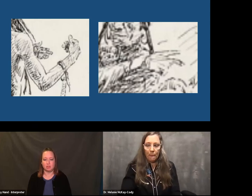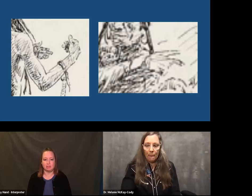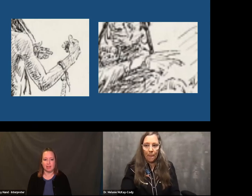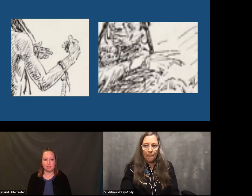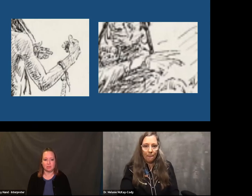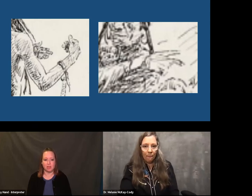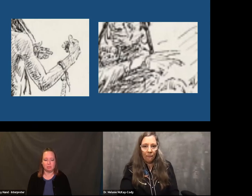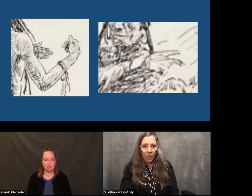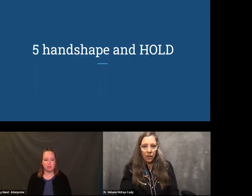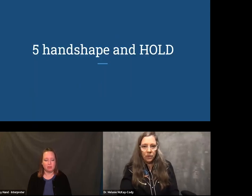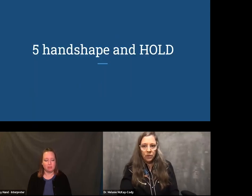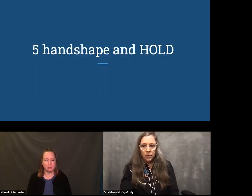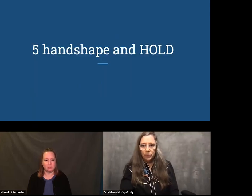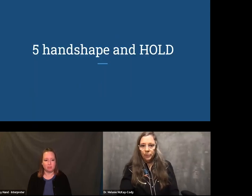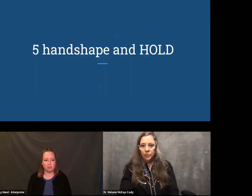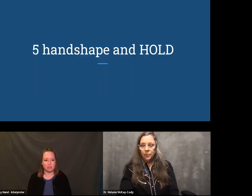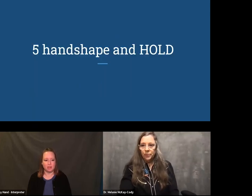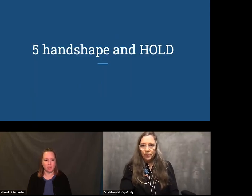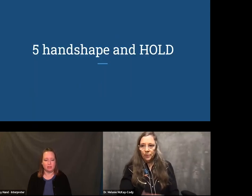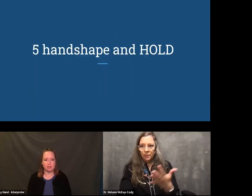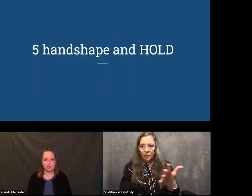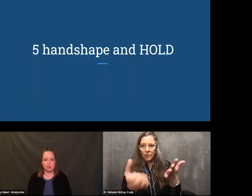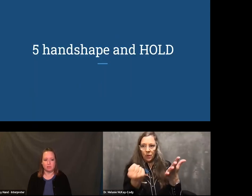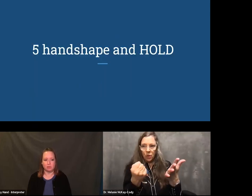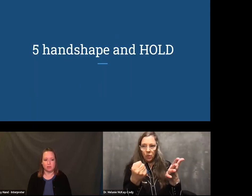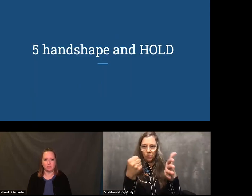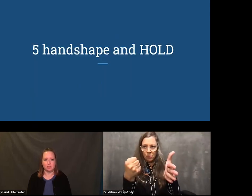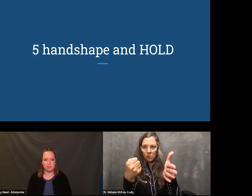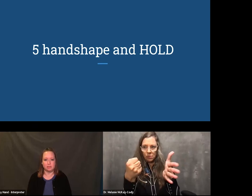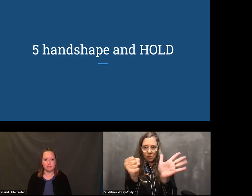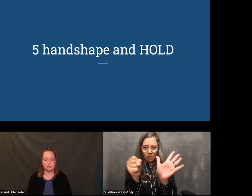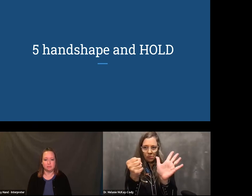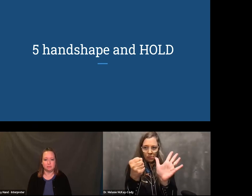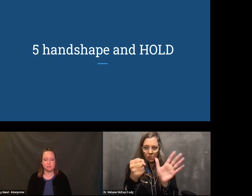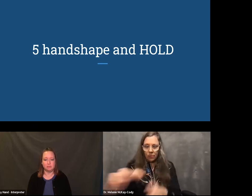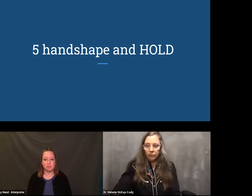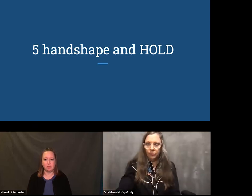that there's a landscape, this look sign is often present.